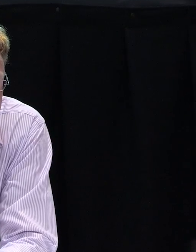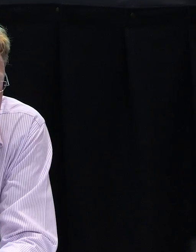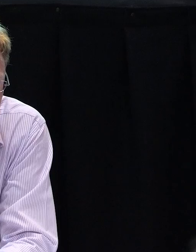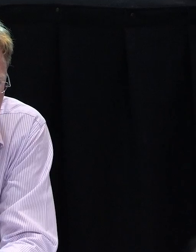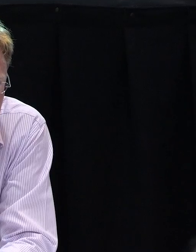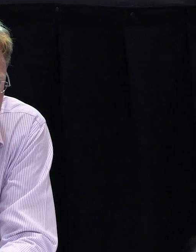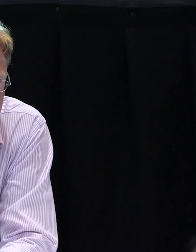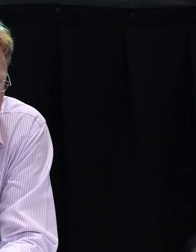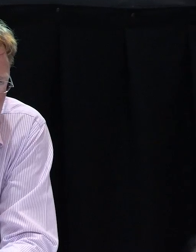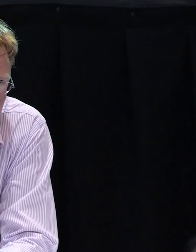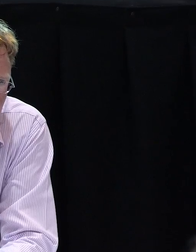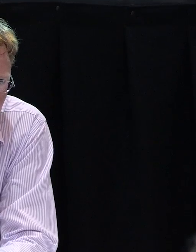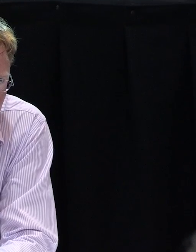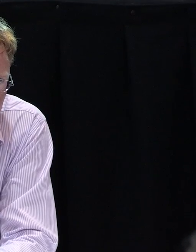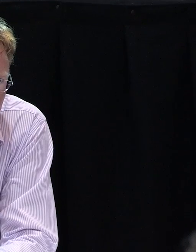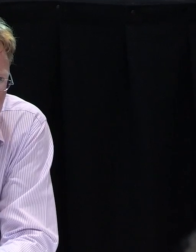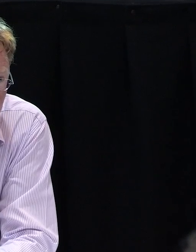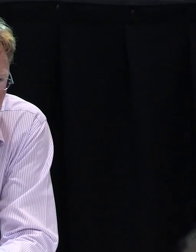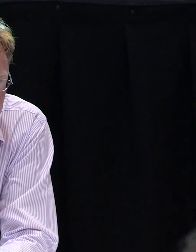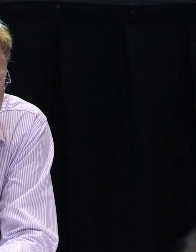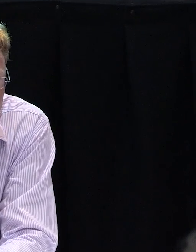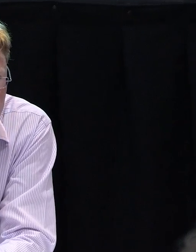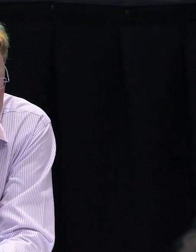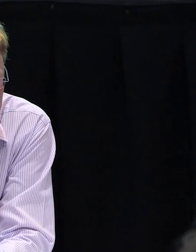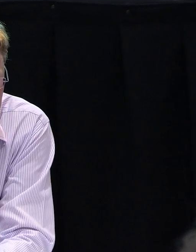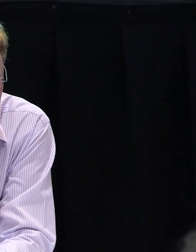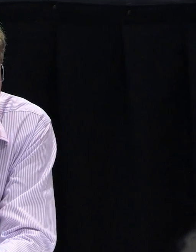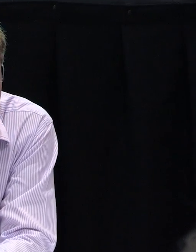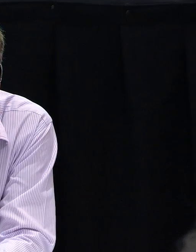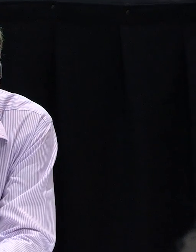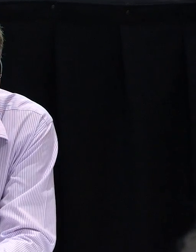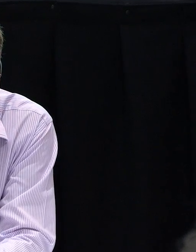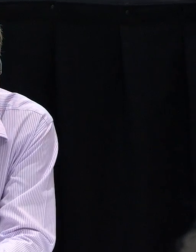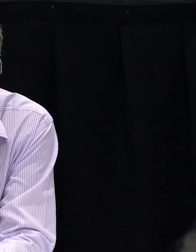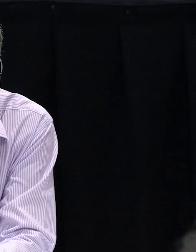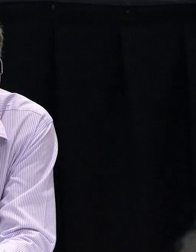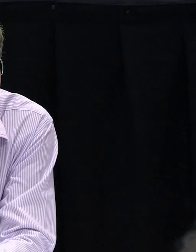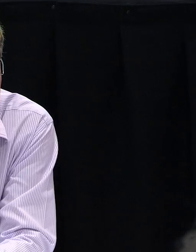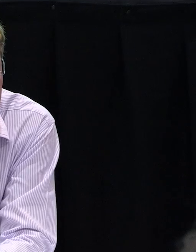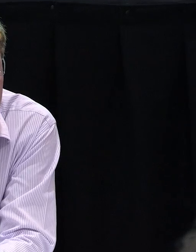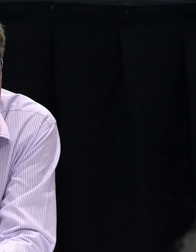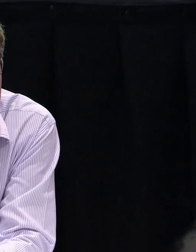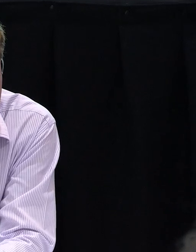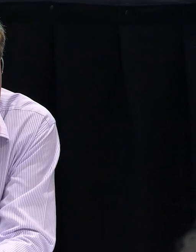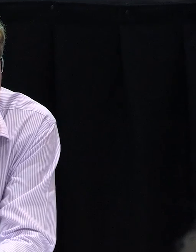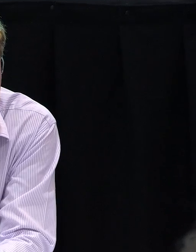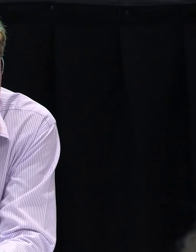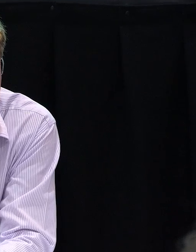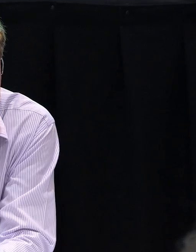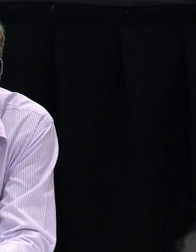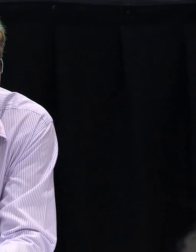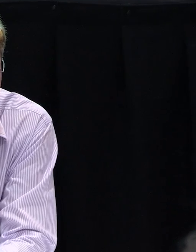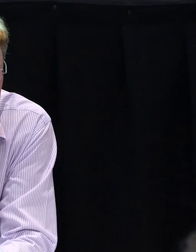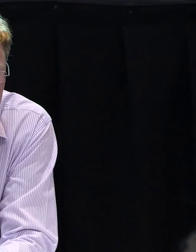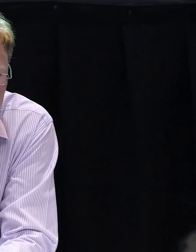be replaced. So we can cut out an area of the slab either side of the crack. It might be a couple of hundred millimetres or 500 mil,